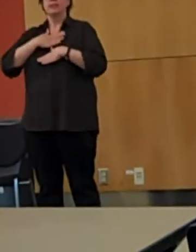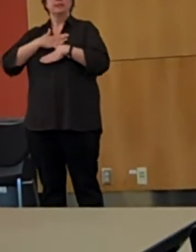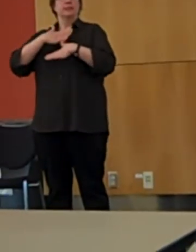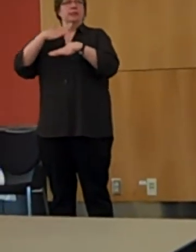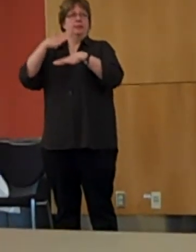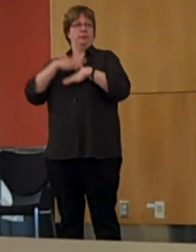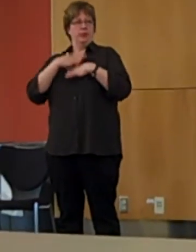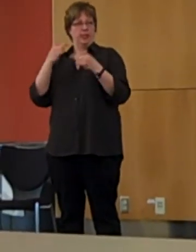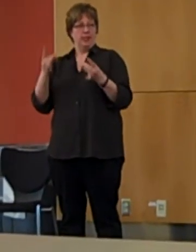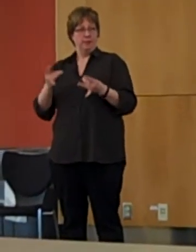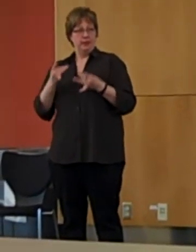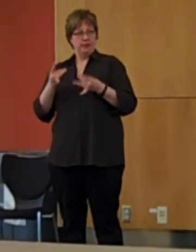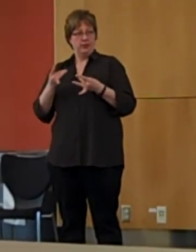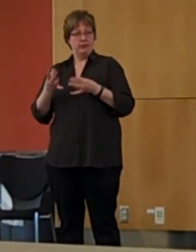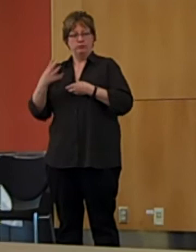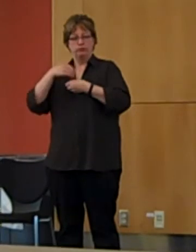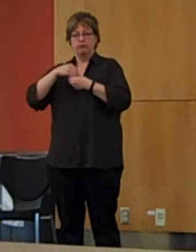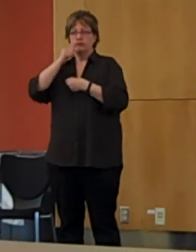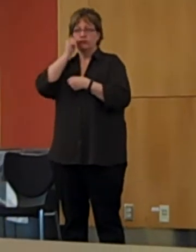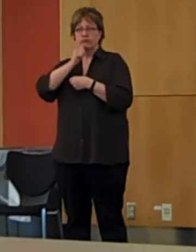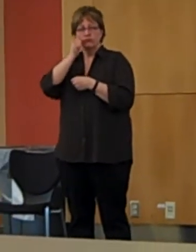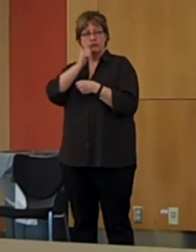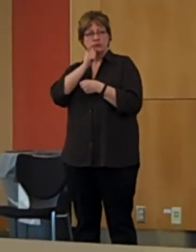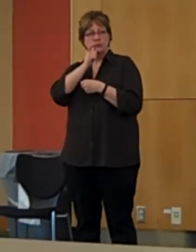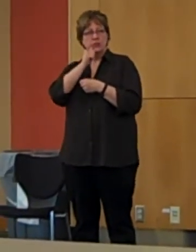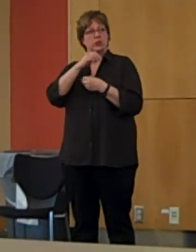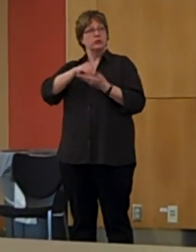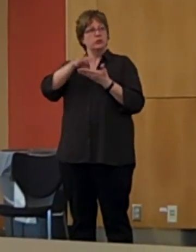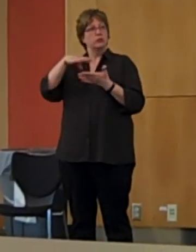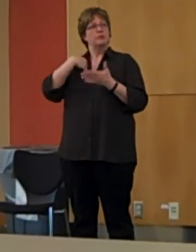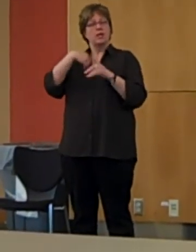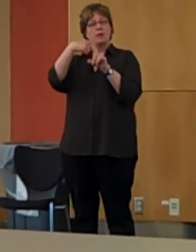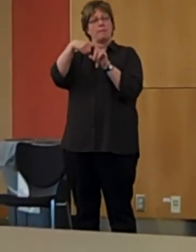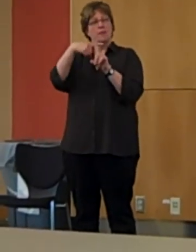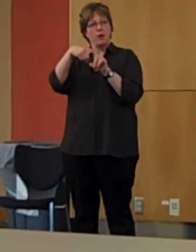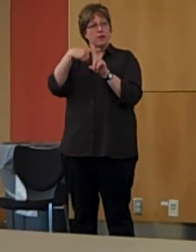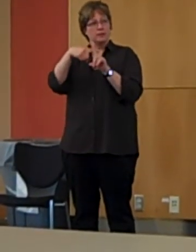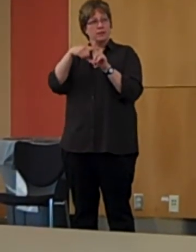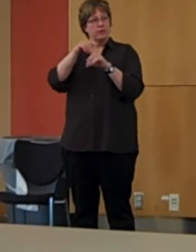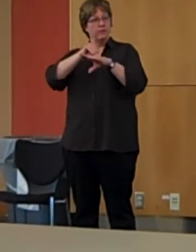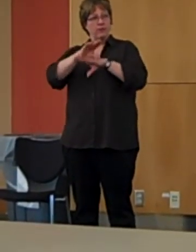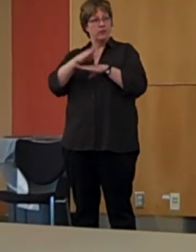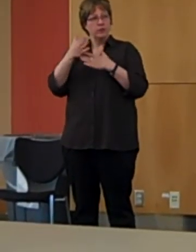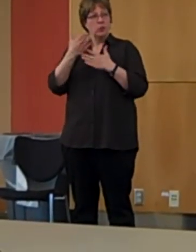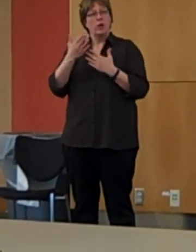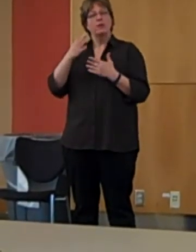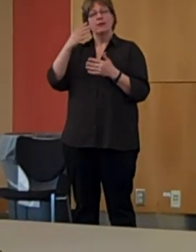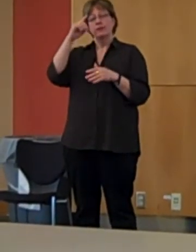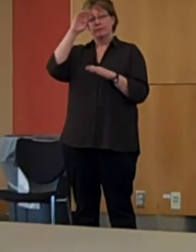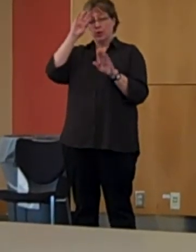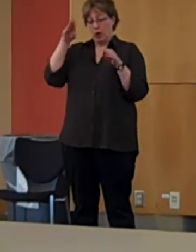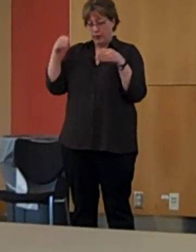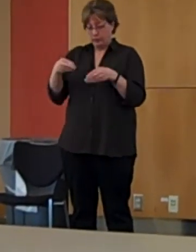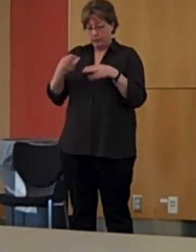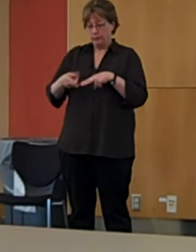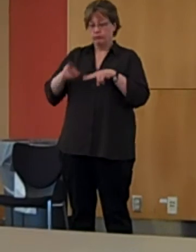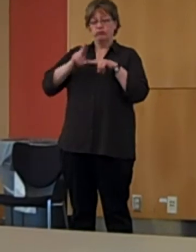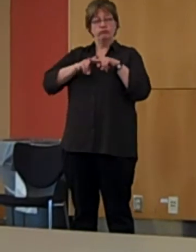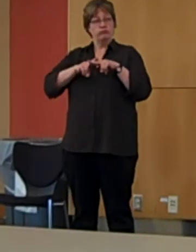regular routines, students received the positive effects of increasing concentration, decreasing test anxiety, nervousness,